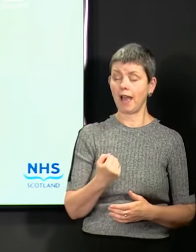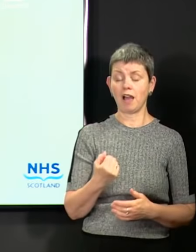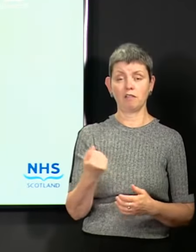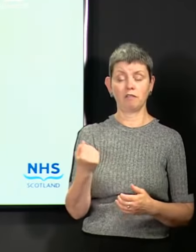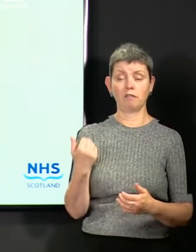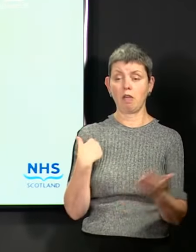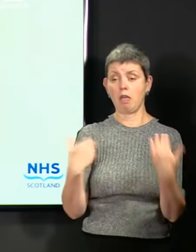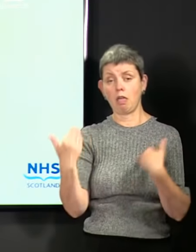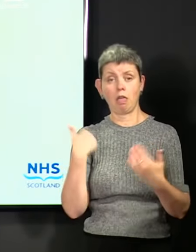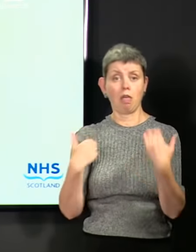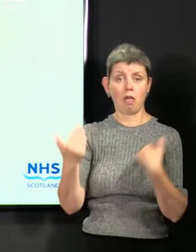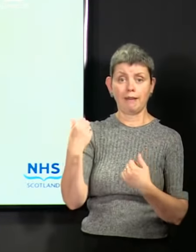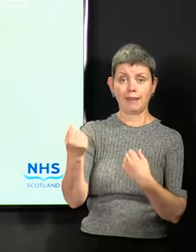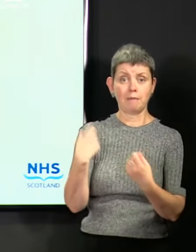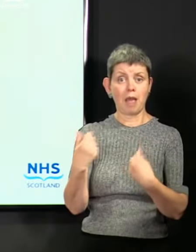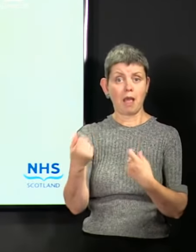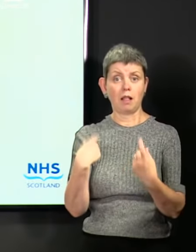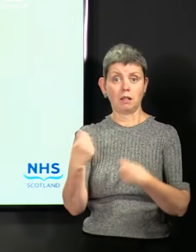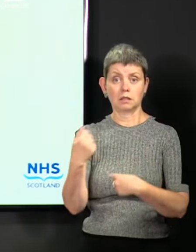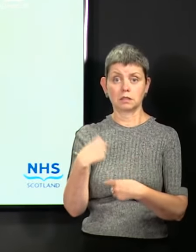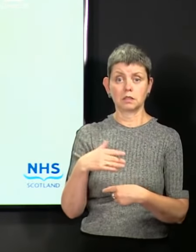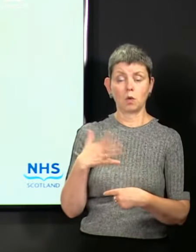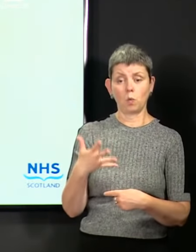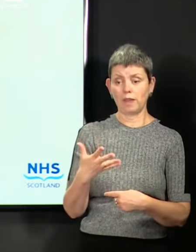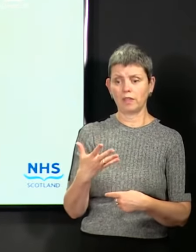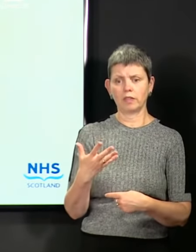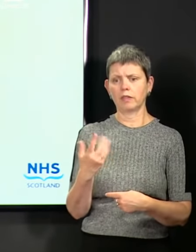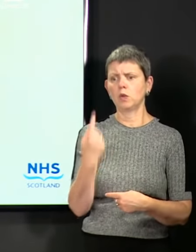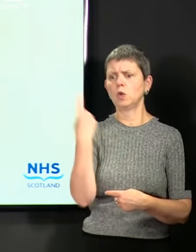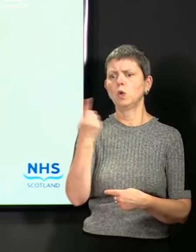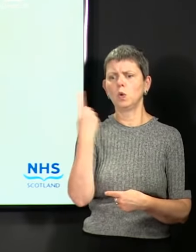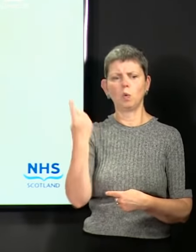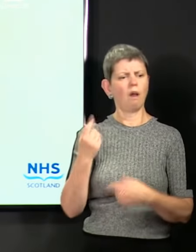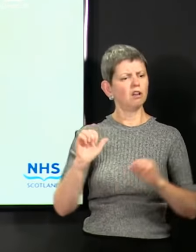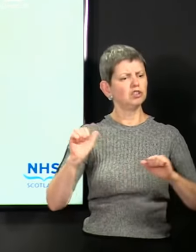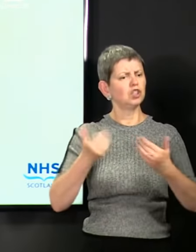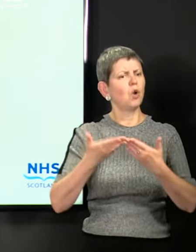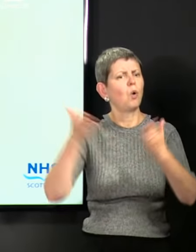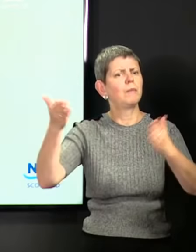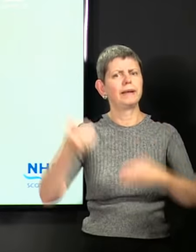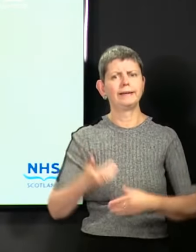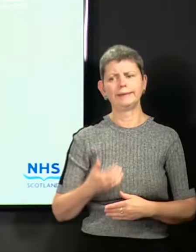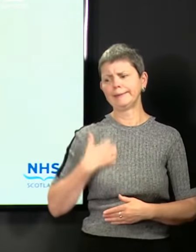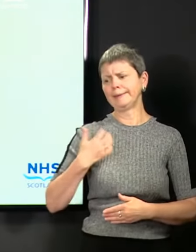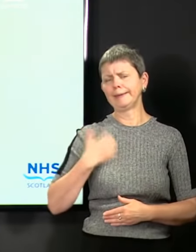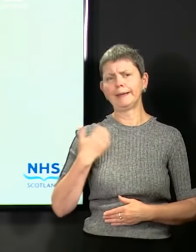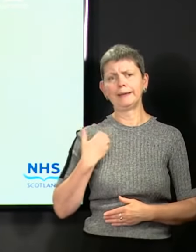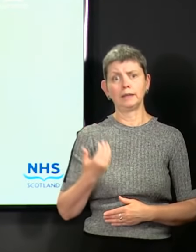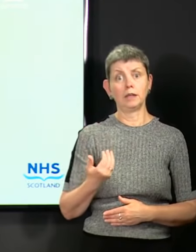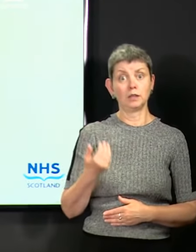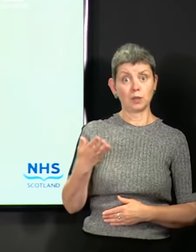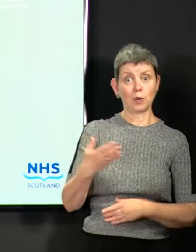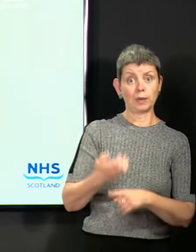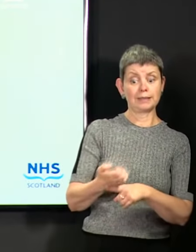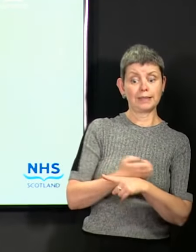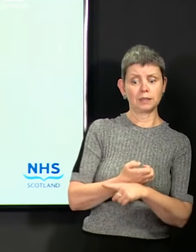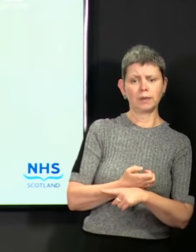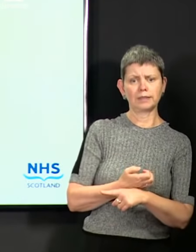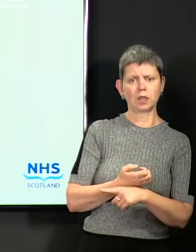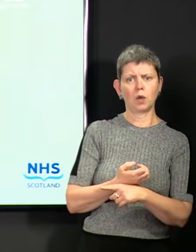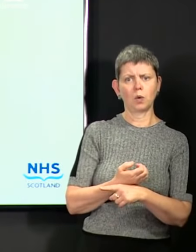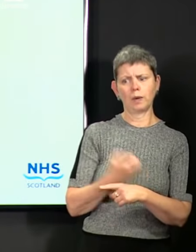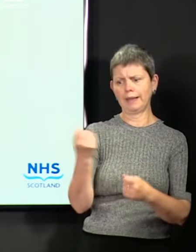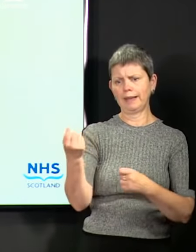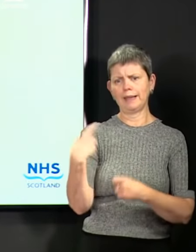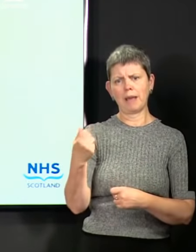map change with the new aggrieved group that we haven't opened. So six weeks ago that was hairdressers and now I don't get